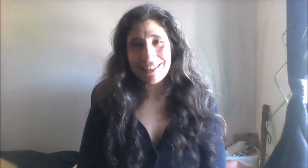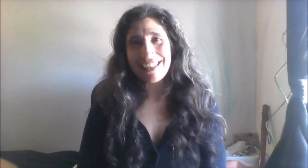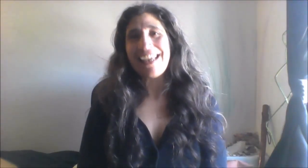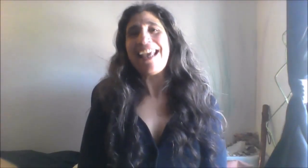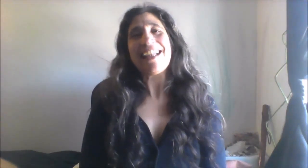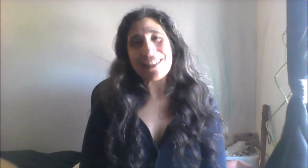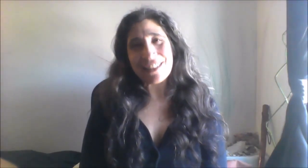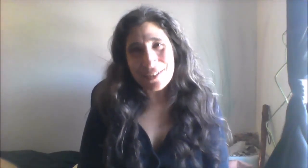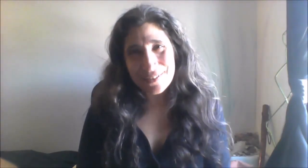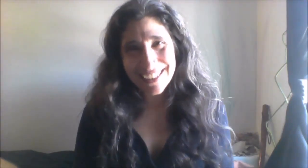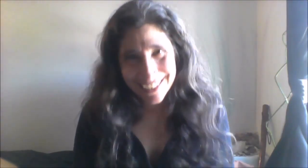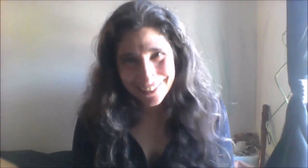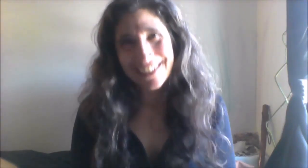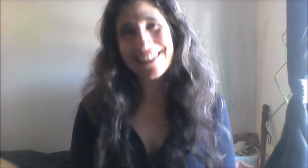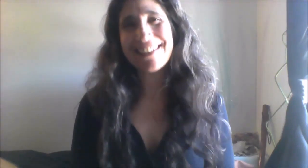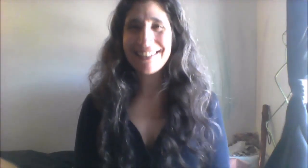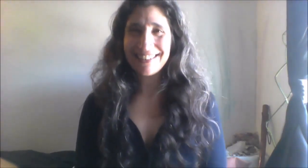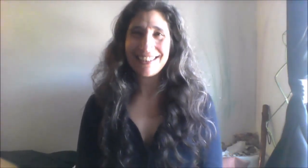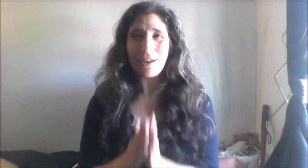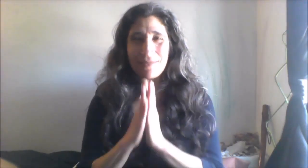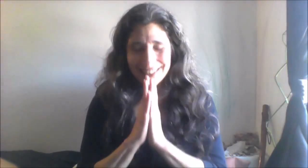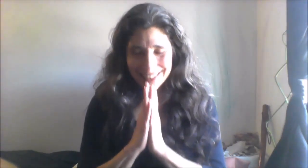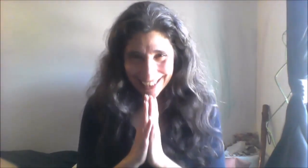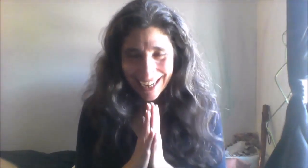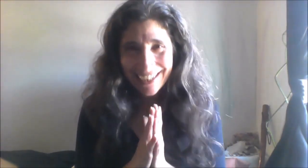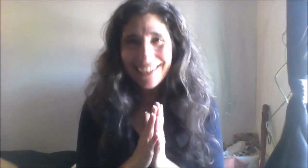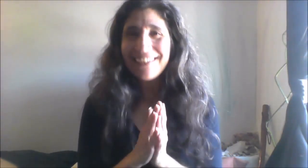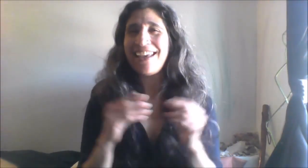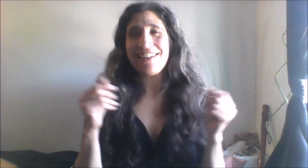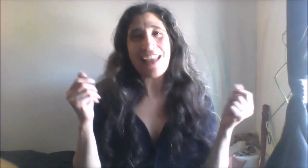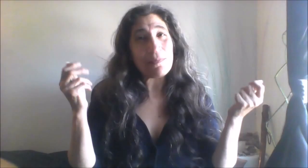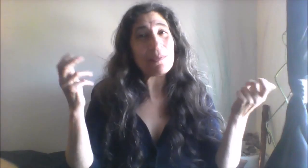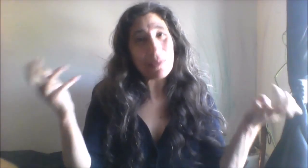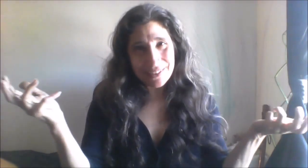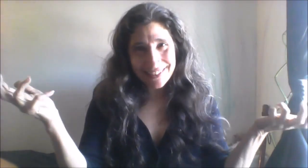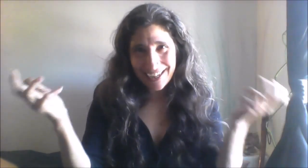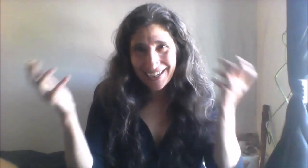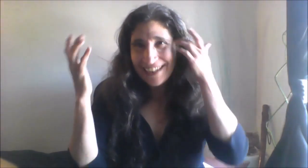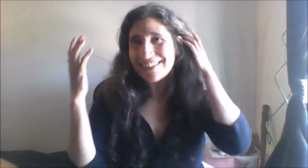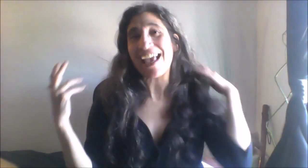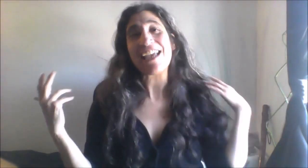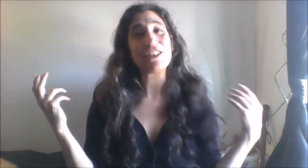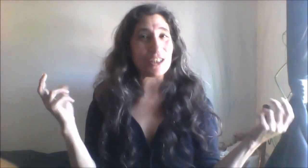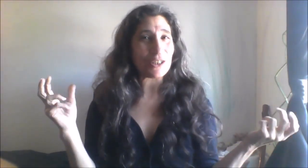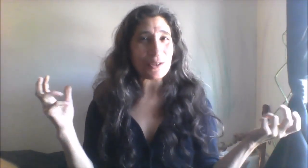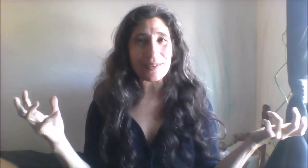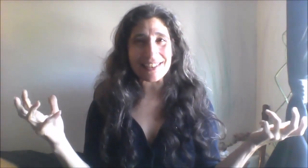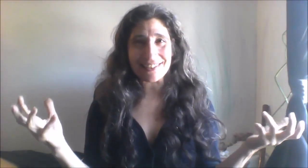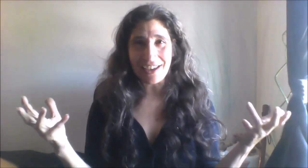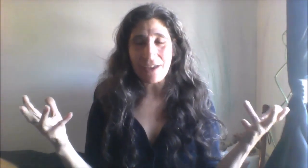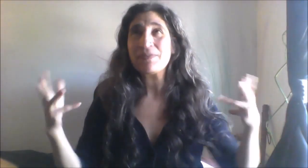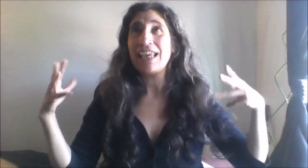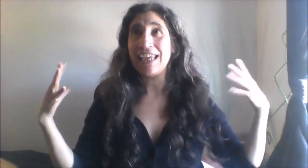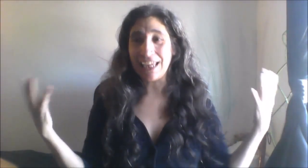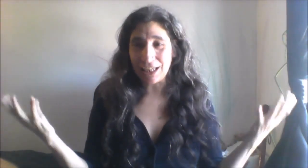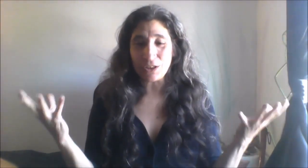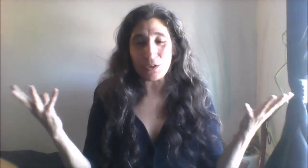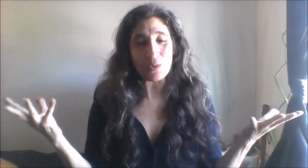hello Aries namaste and happy birthday it is I Gina Louisa here to do